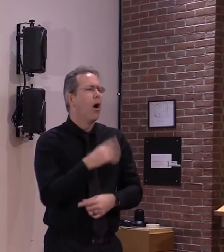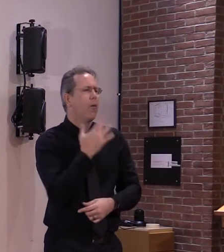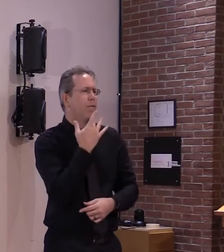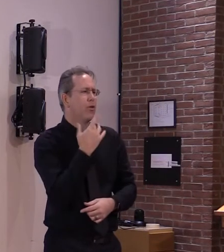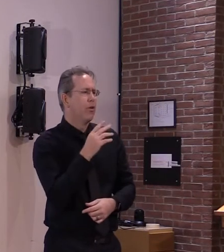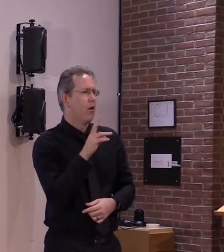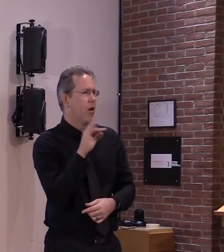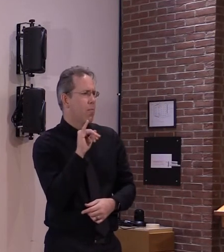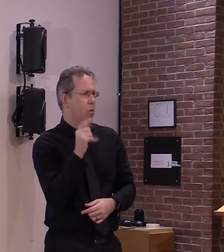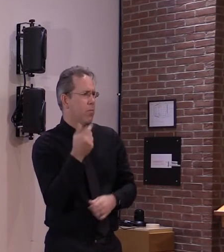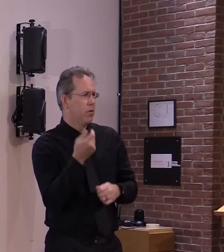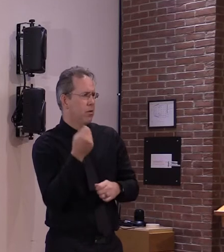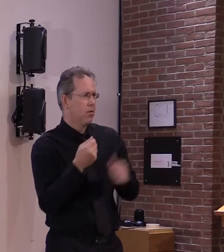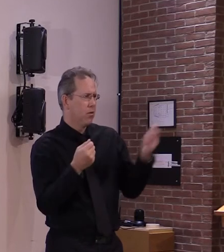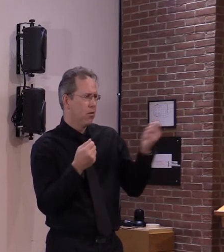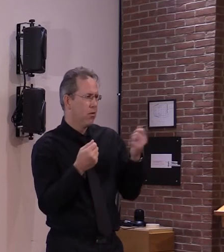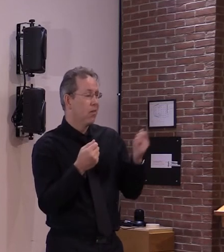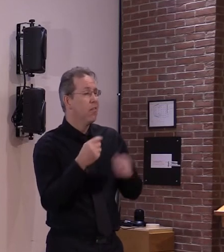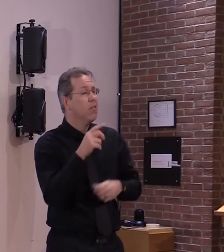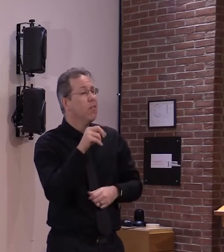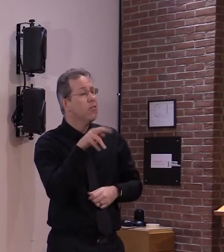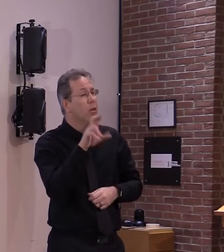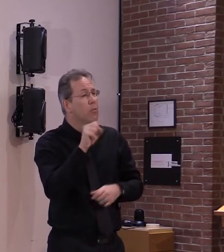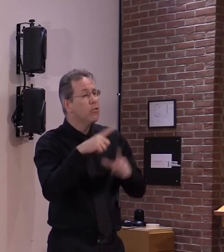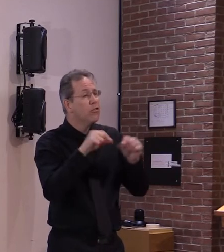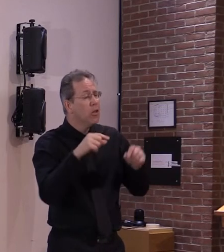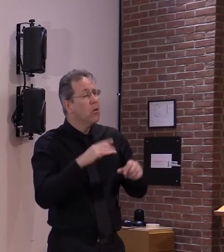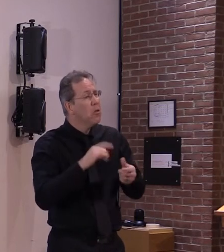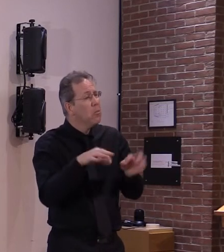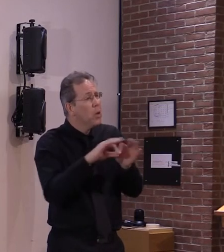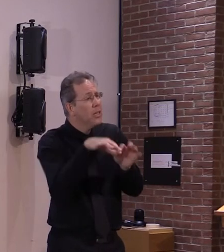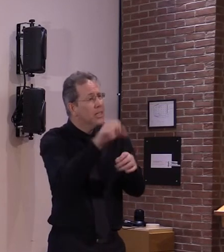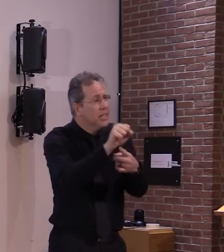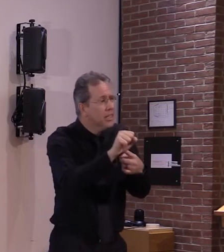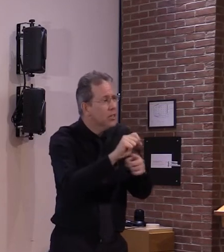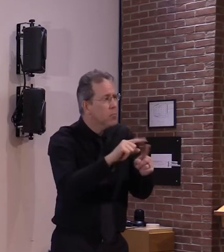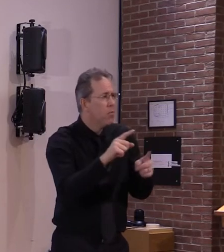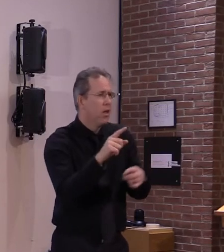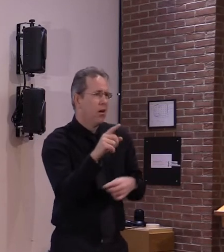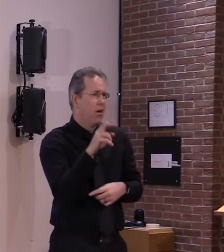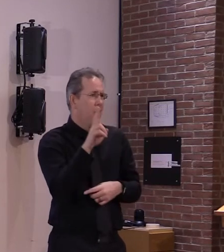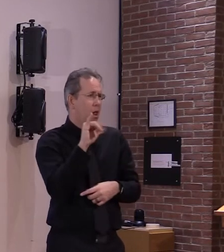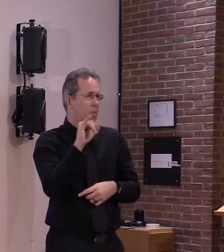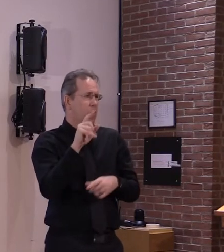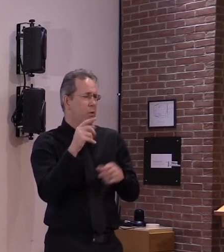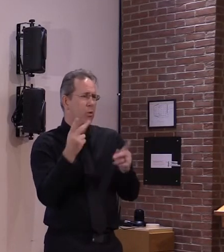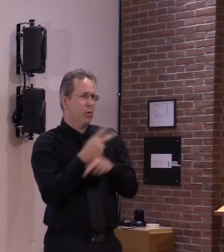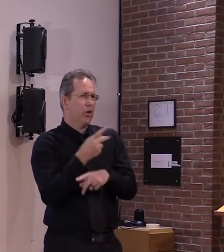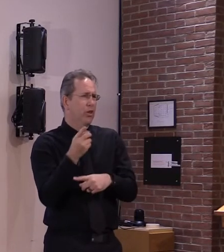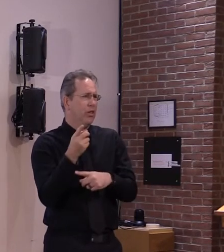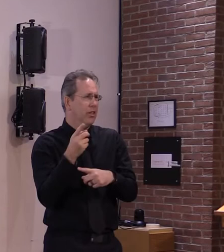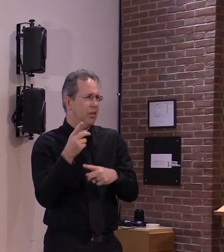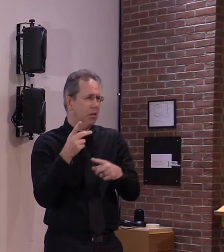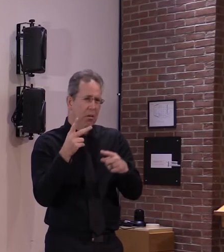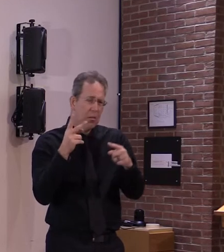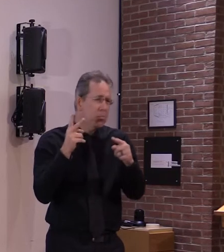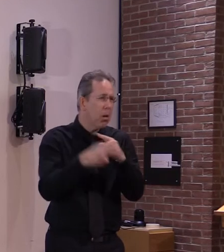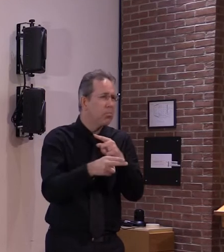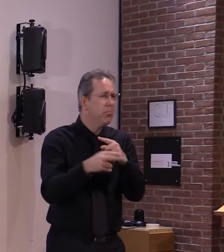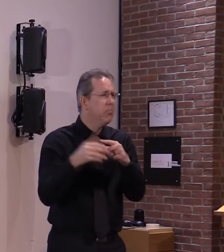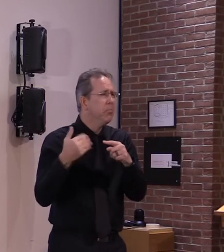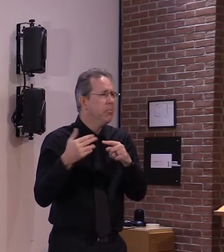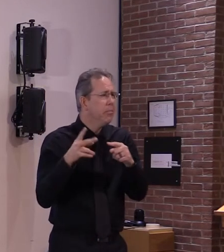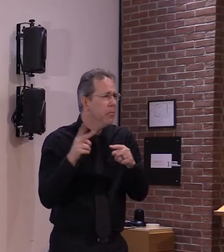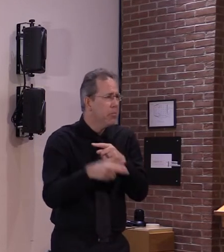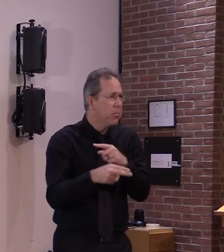solve this problem for us in many other states right now again this is this is 10 or 20 000 people who would